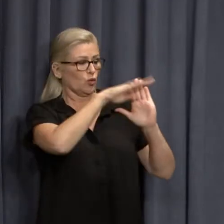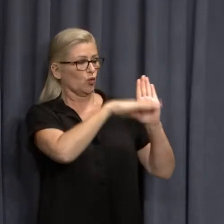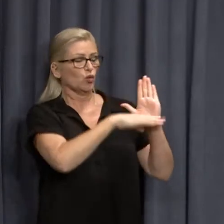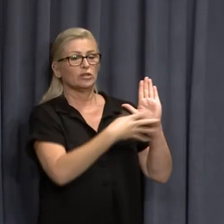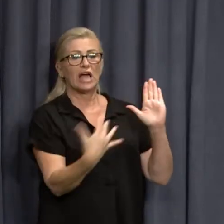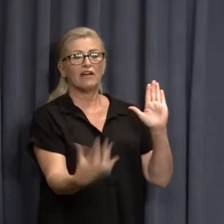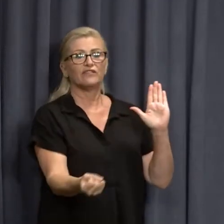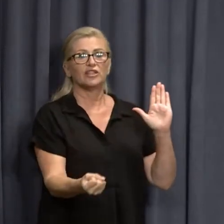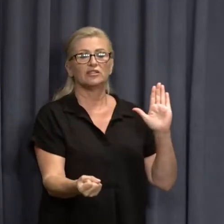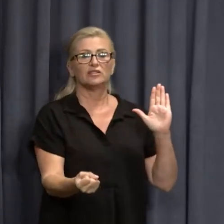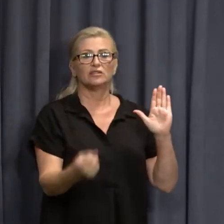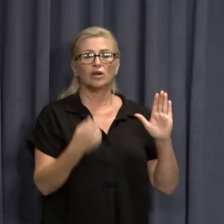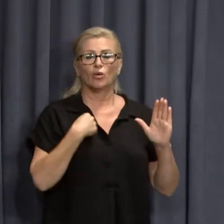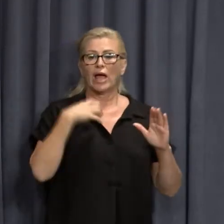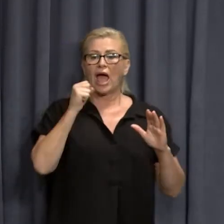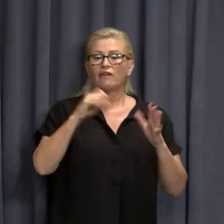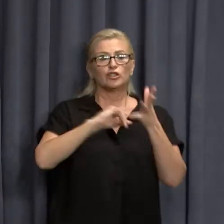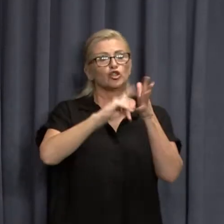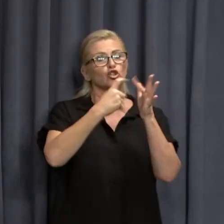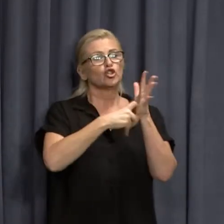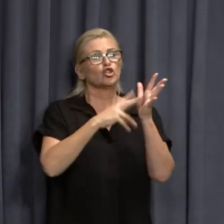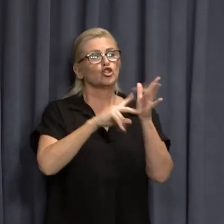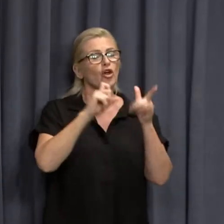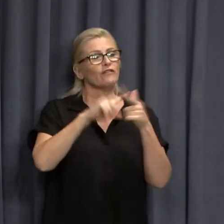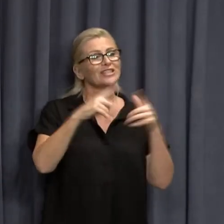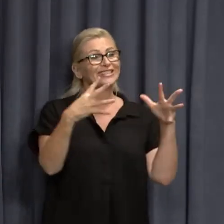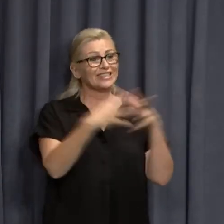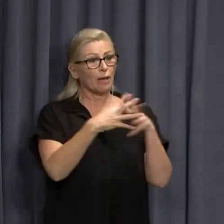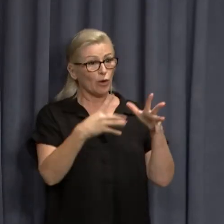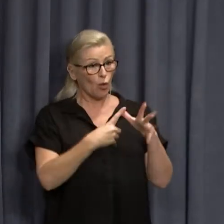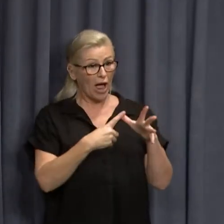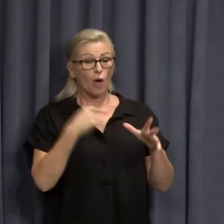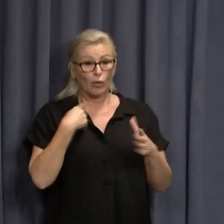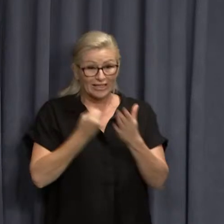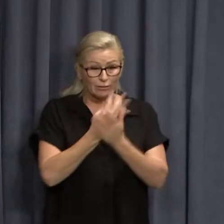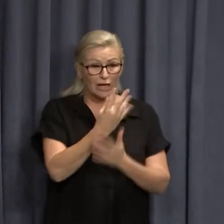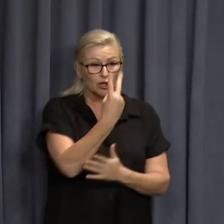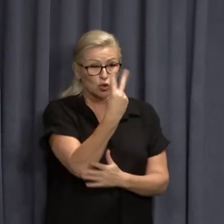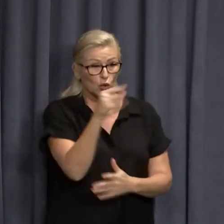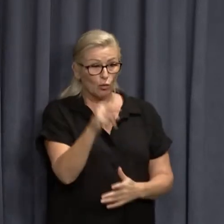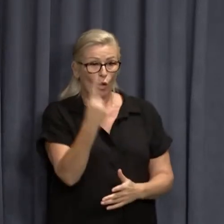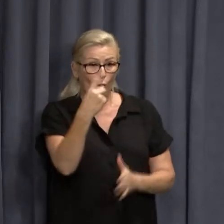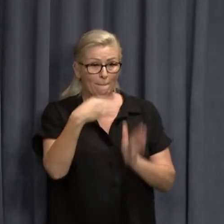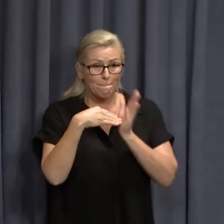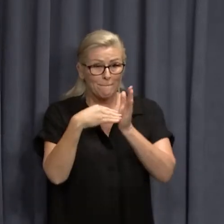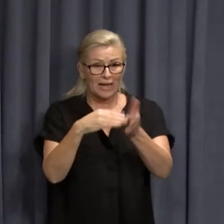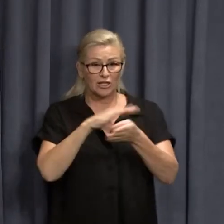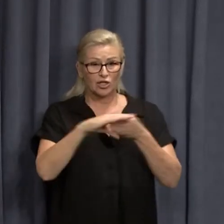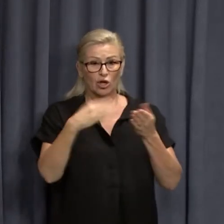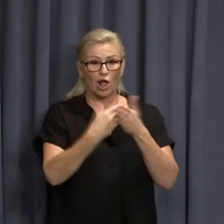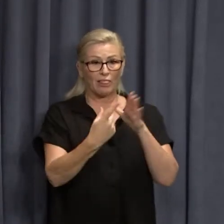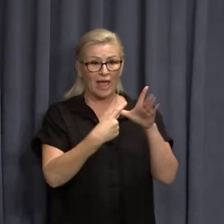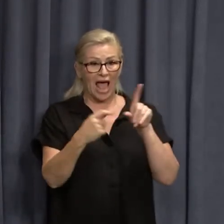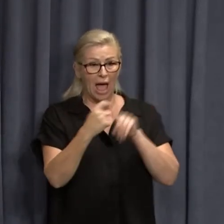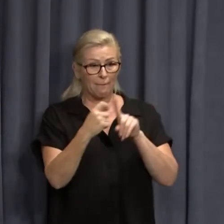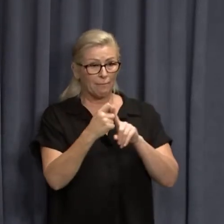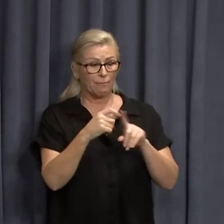We rolled out the Service WA app recently at a cost of $2.1 million, which you'll all know is